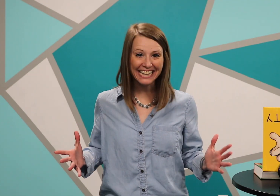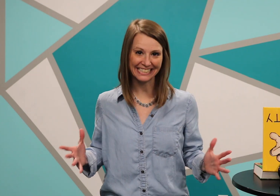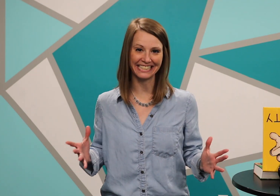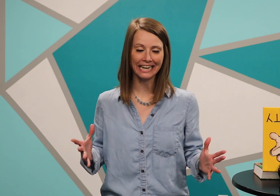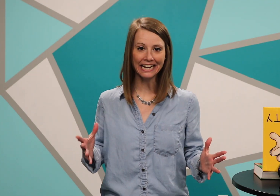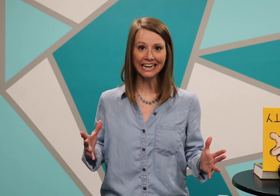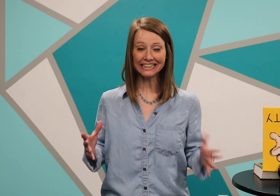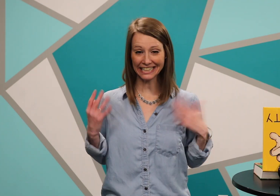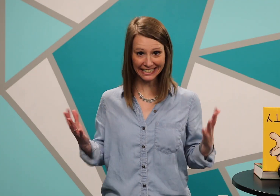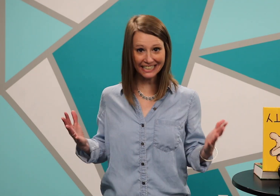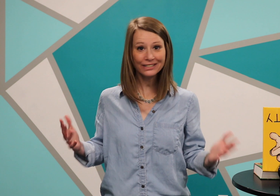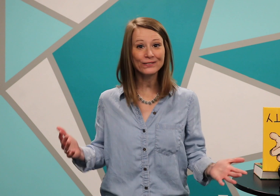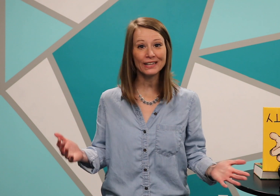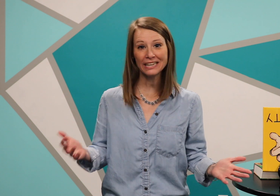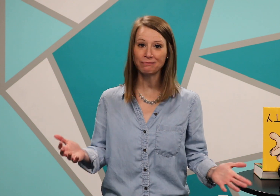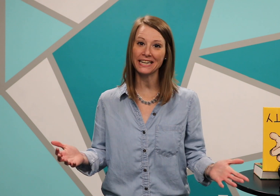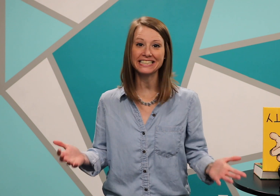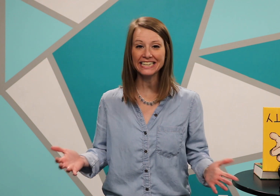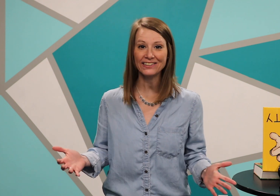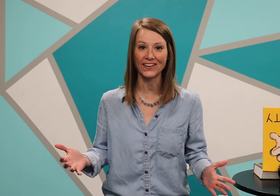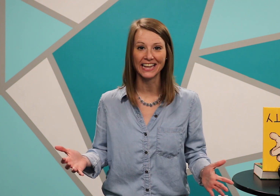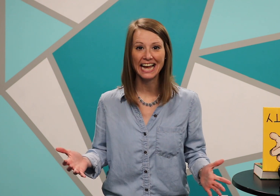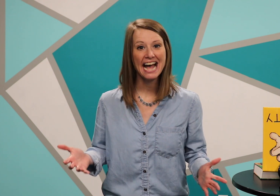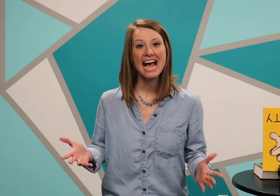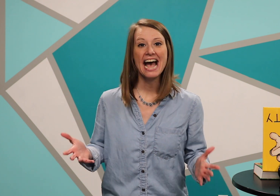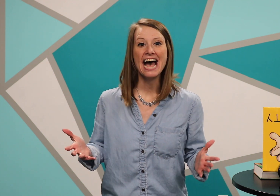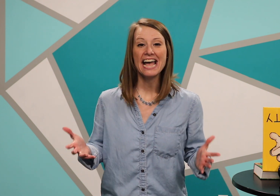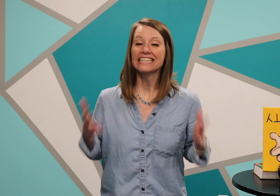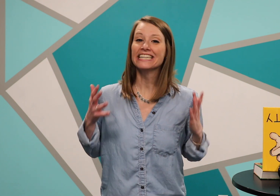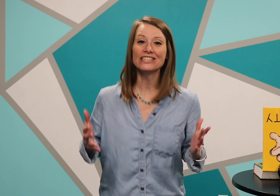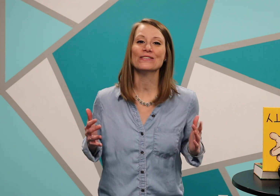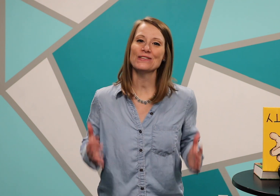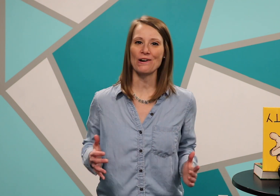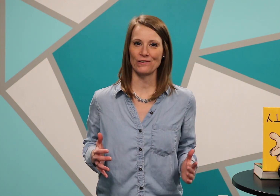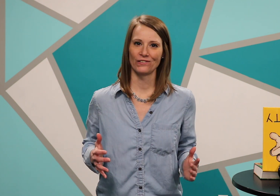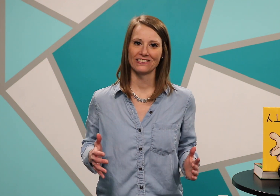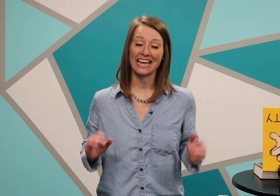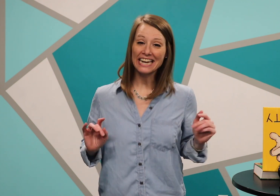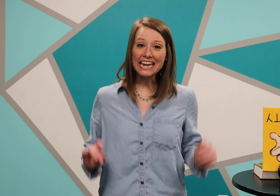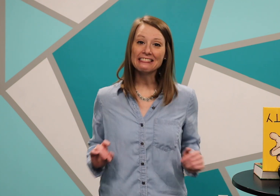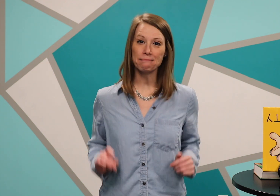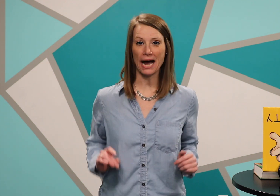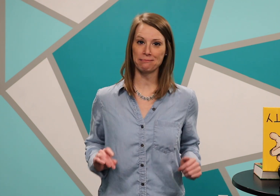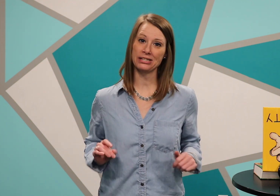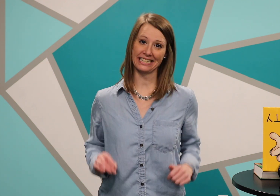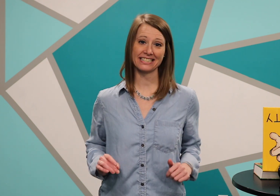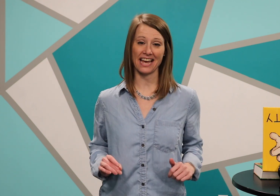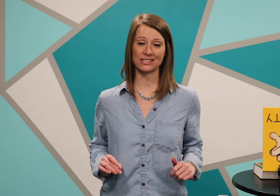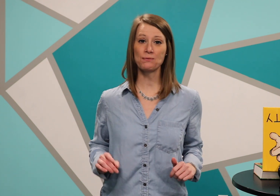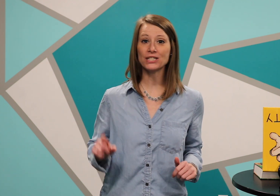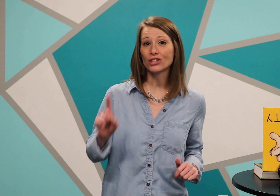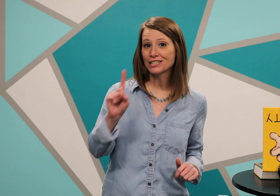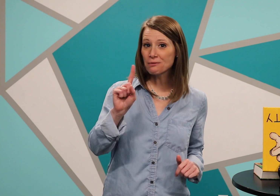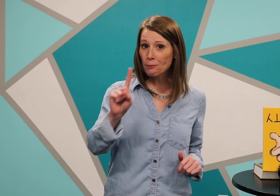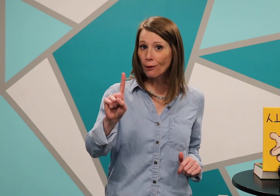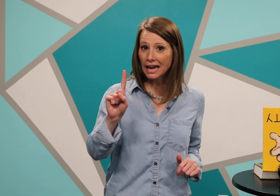this is a really big deal did you know that in the Bible it says when just one